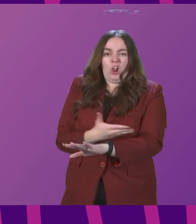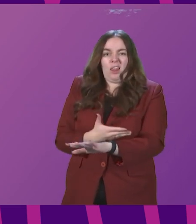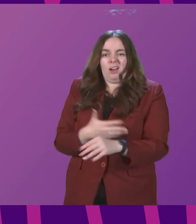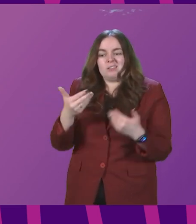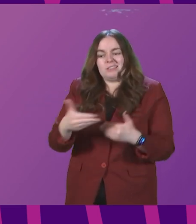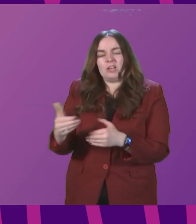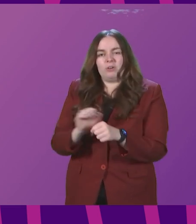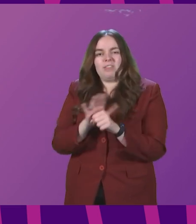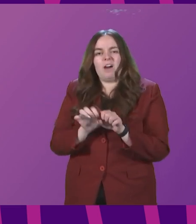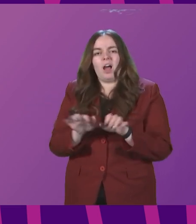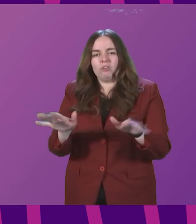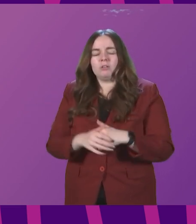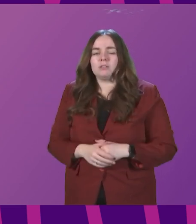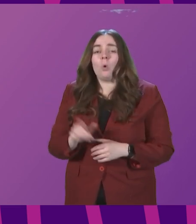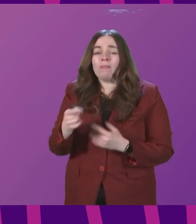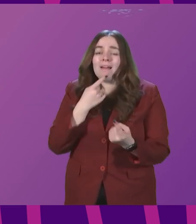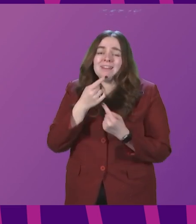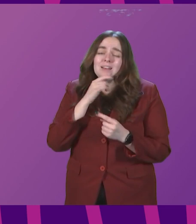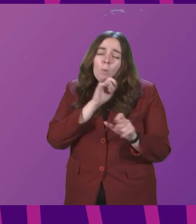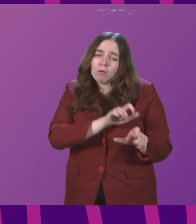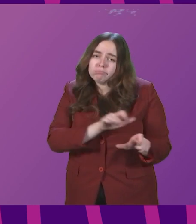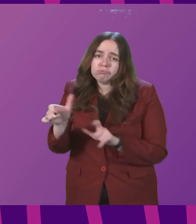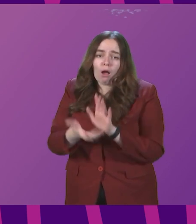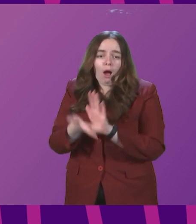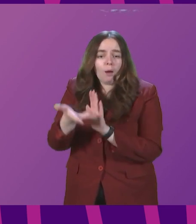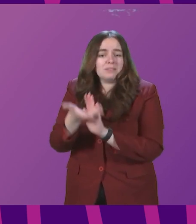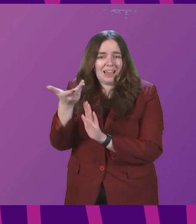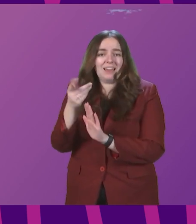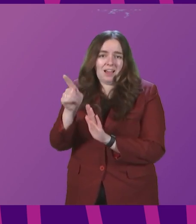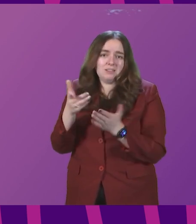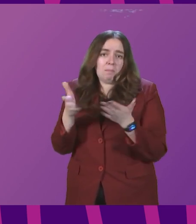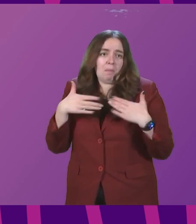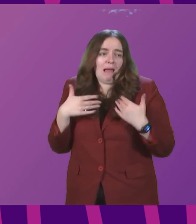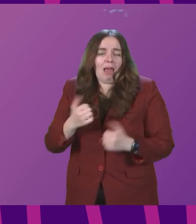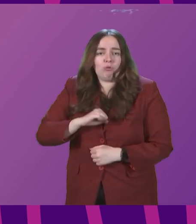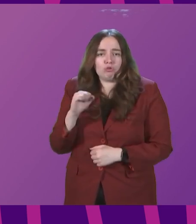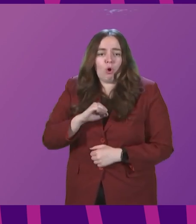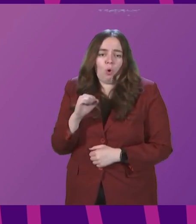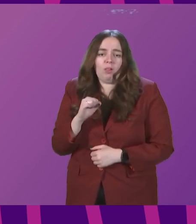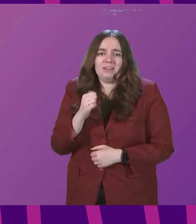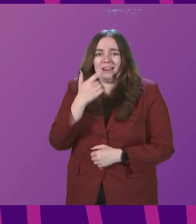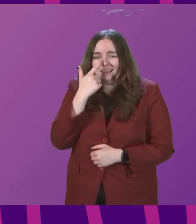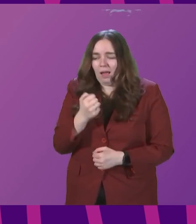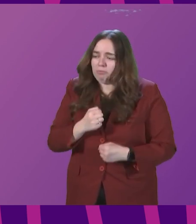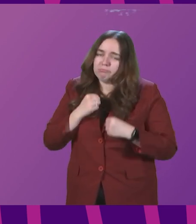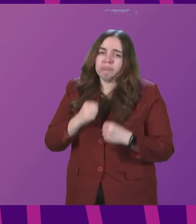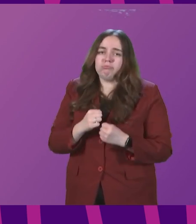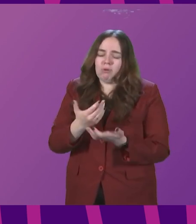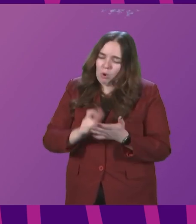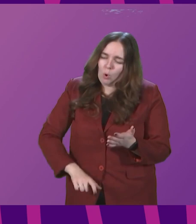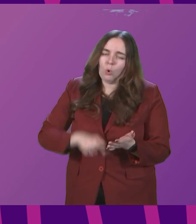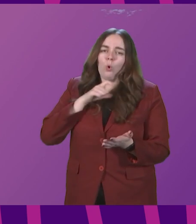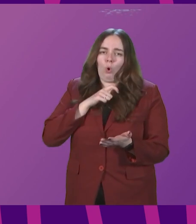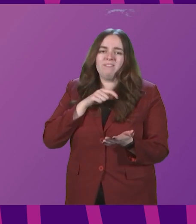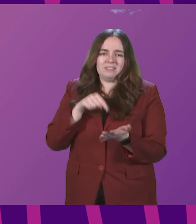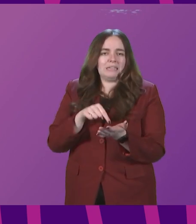the virus. So that data will continue to be updated as Public Health Scotland can robustly and confidently